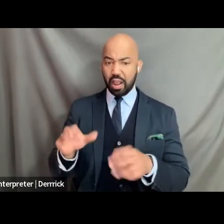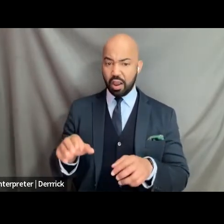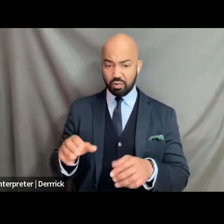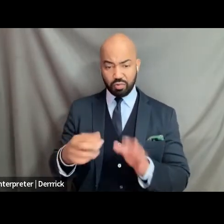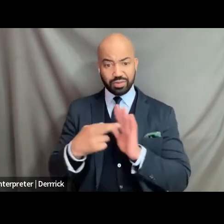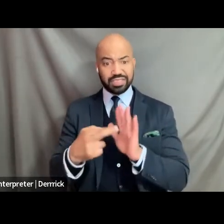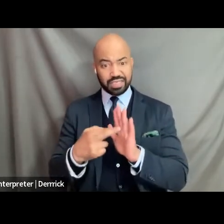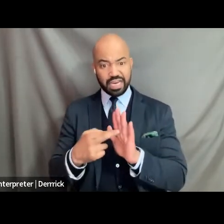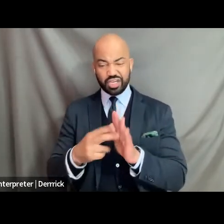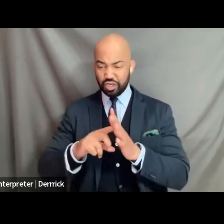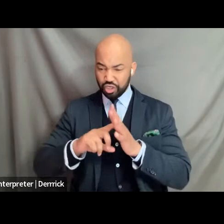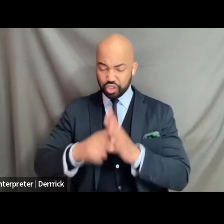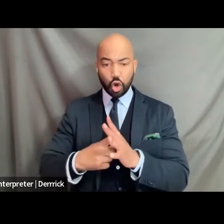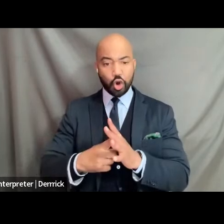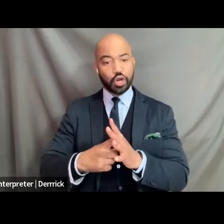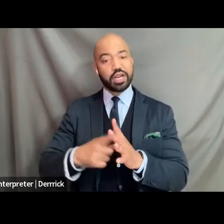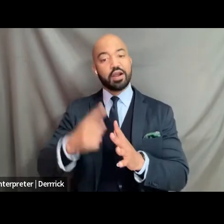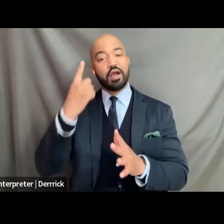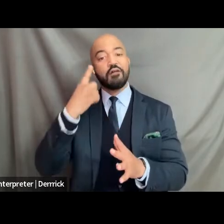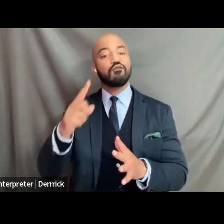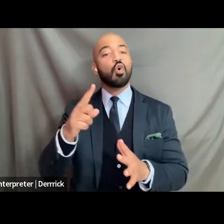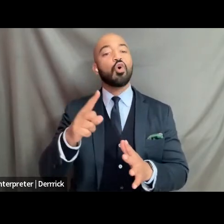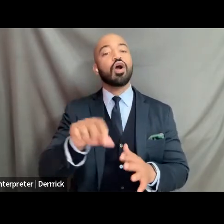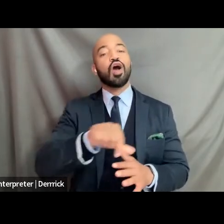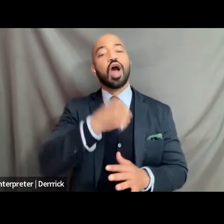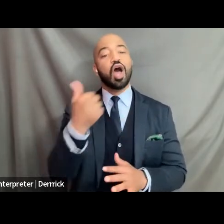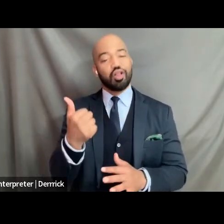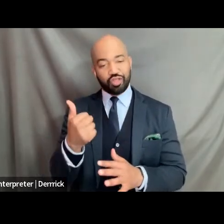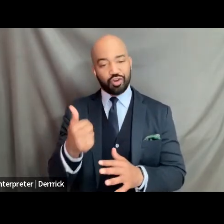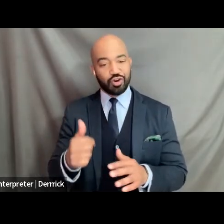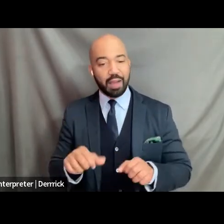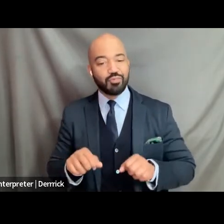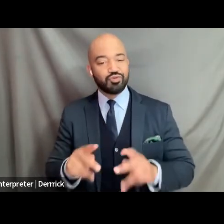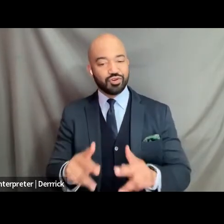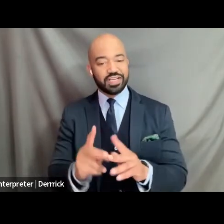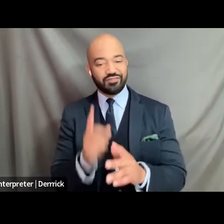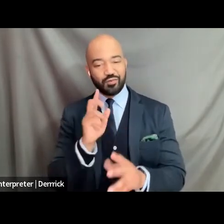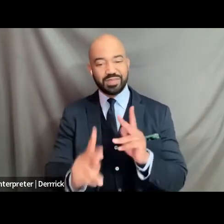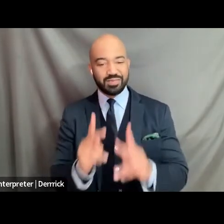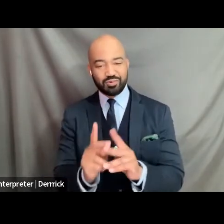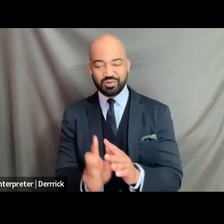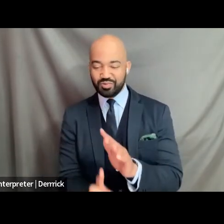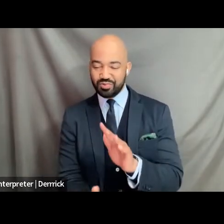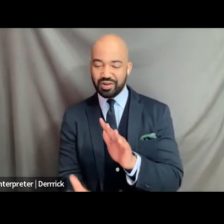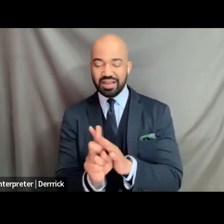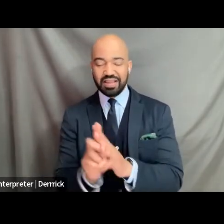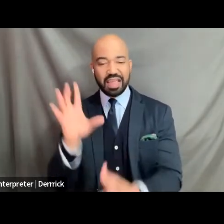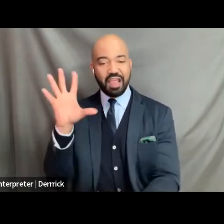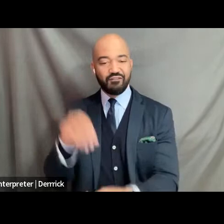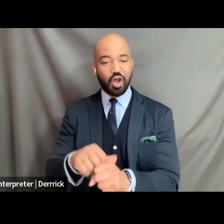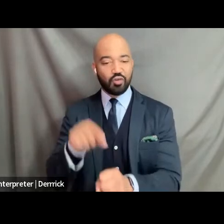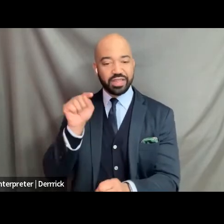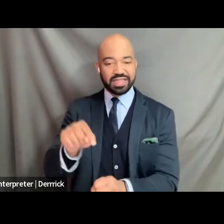the door for other forms of representation and identities to be um in these spaces so thank you